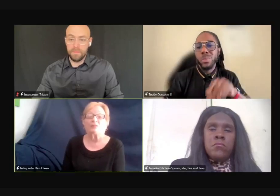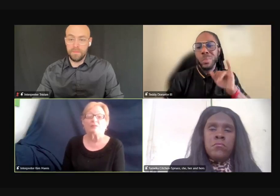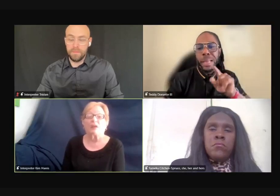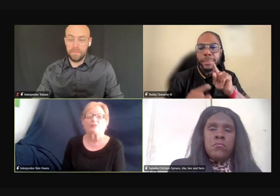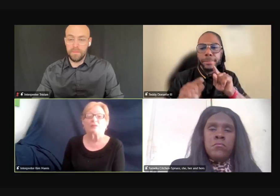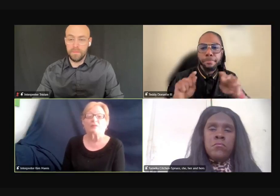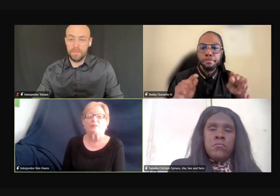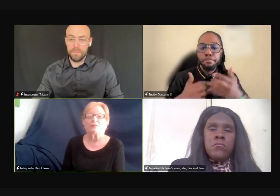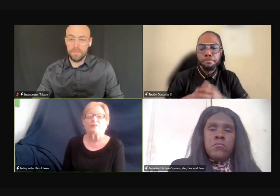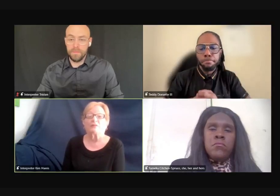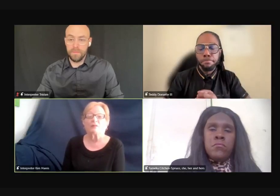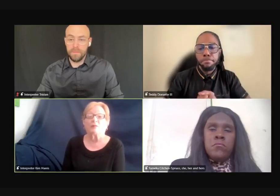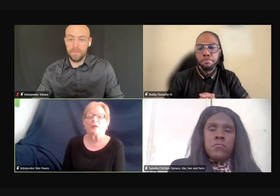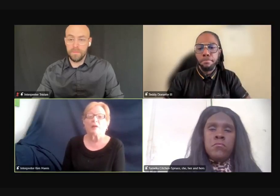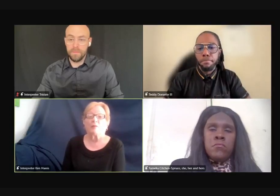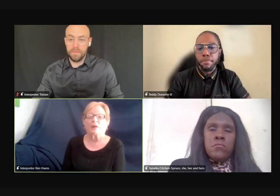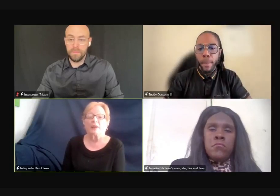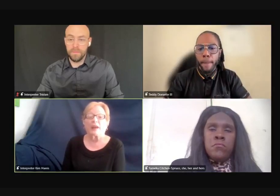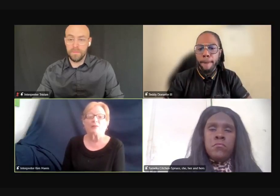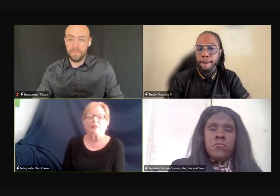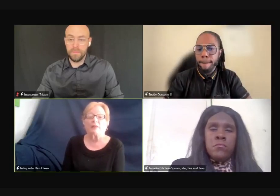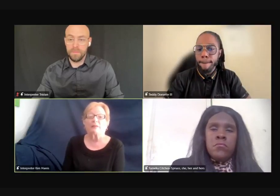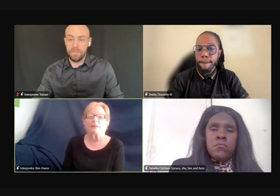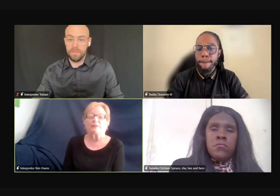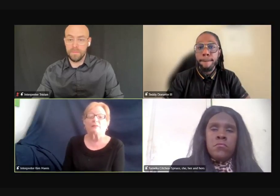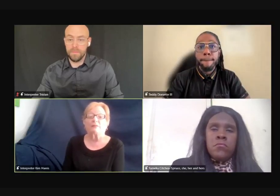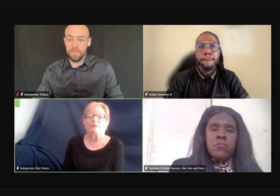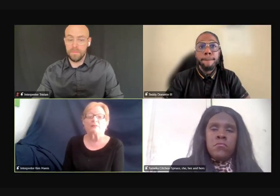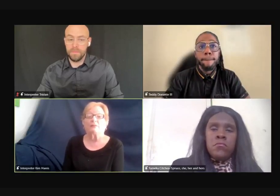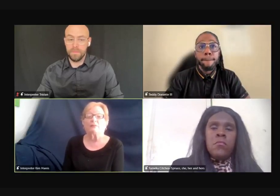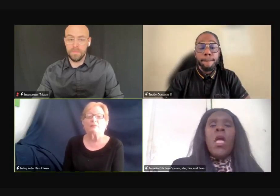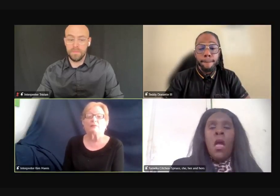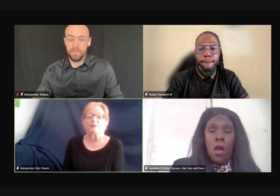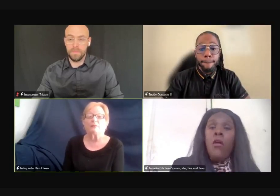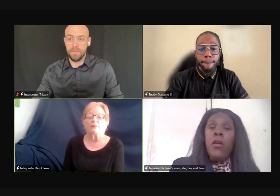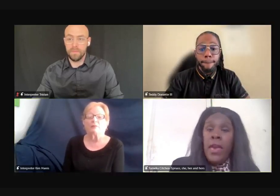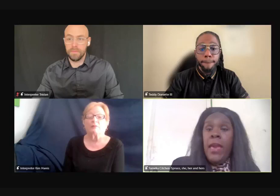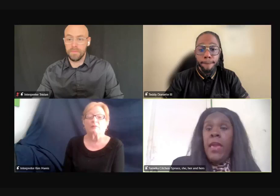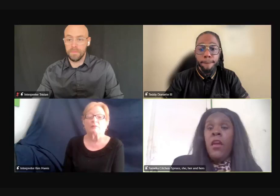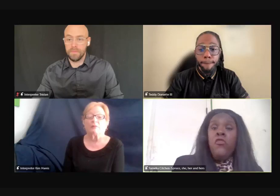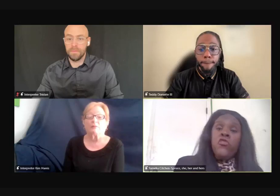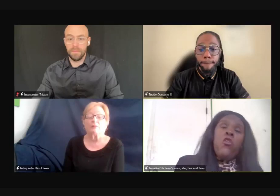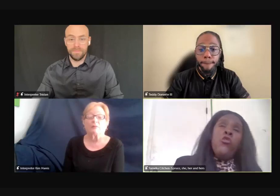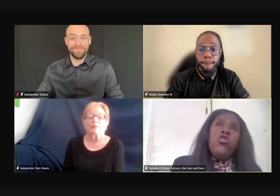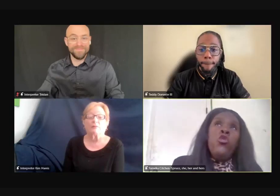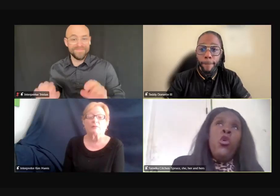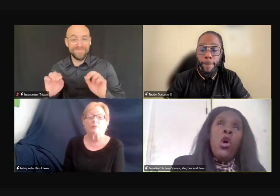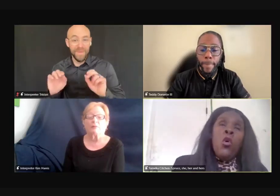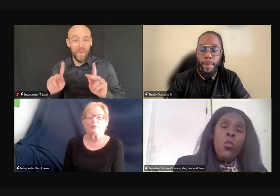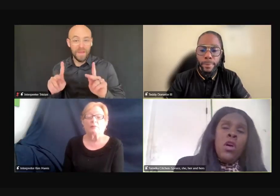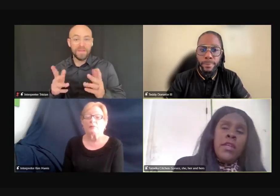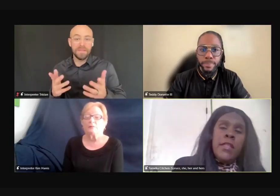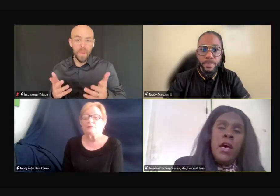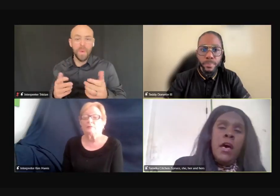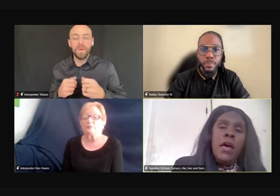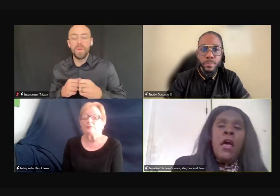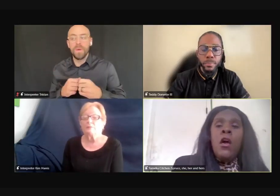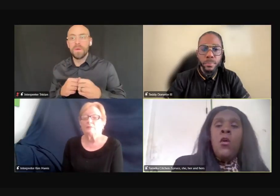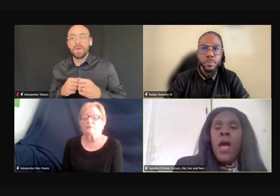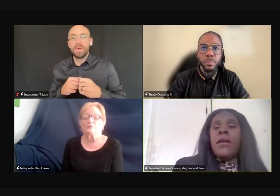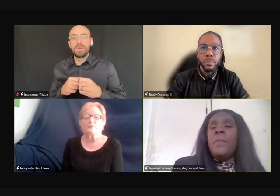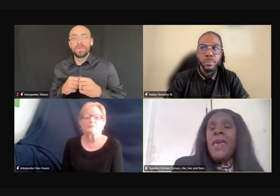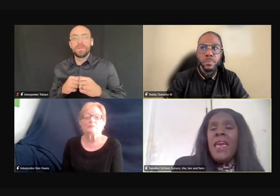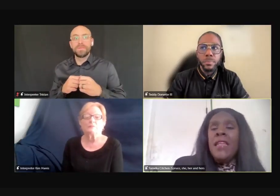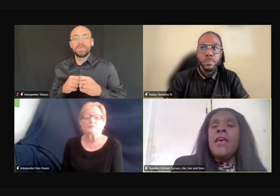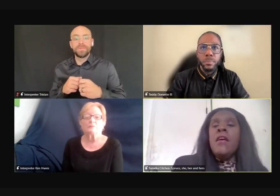accommodations and such just to work it out like that. Okay, so you would, uh,